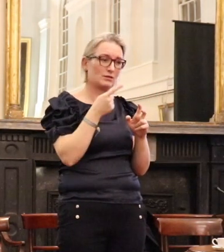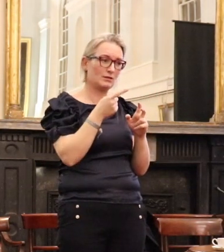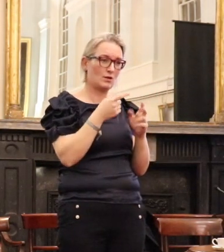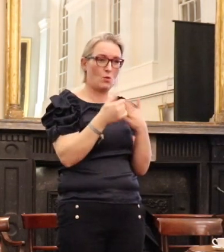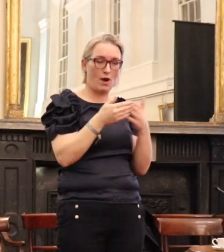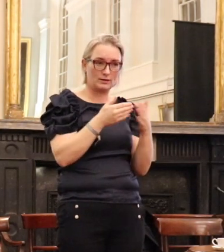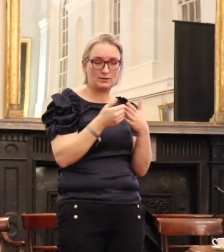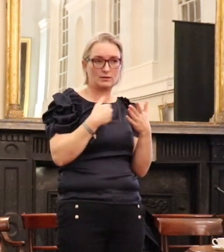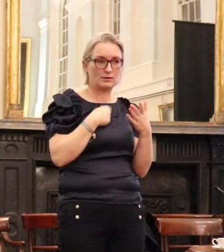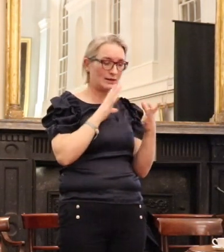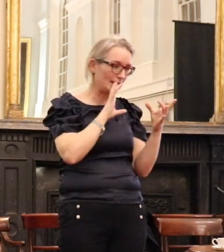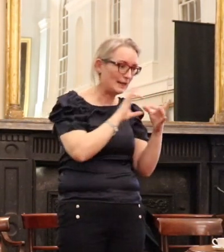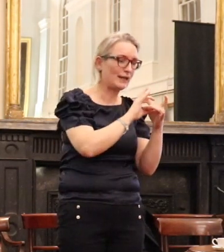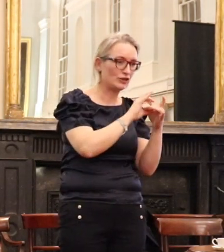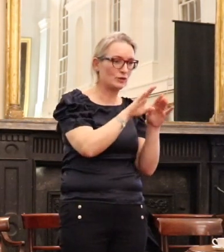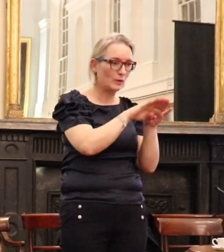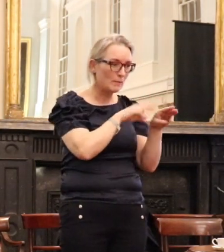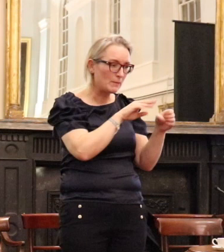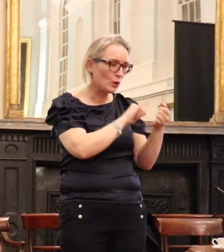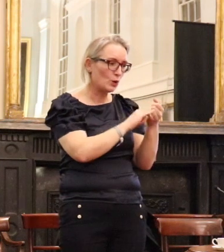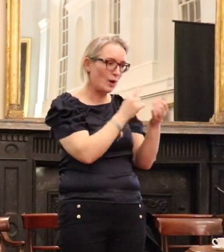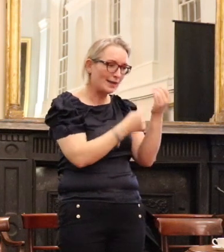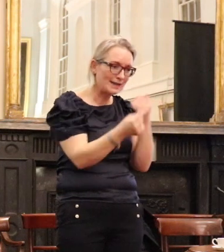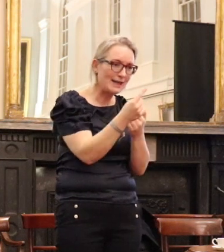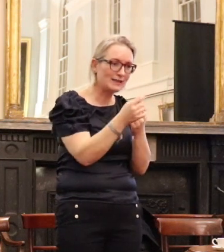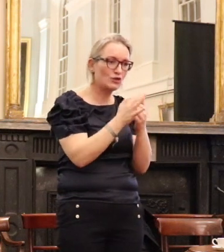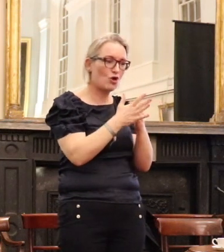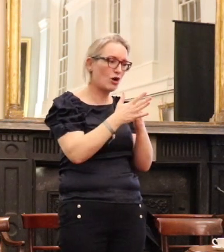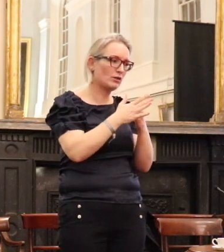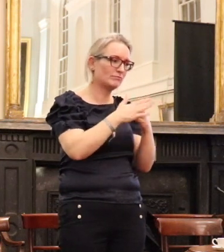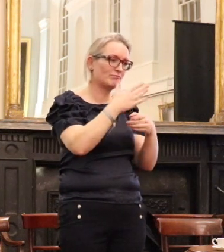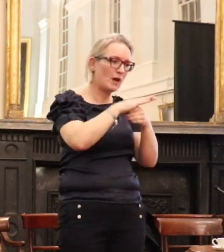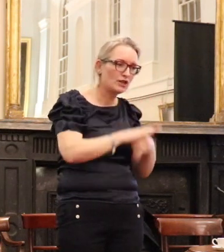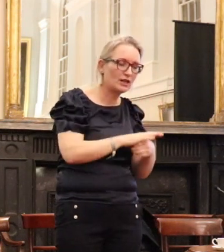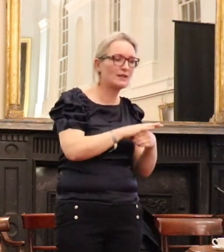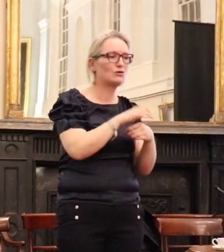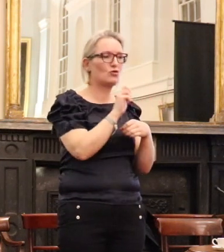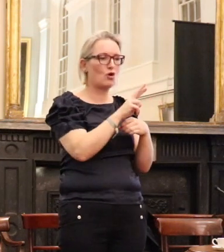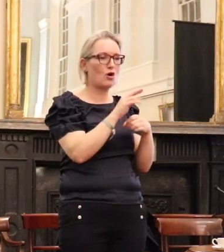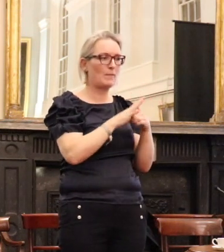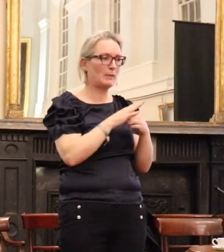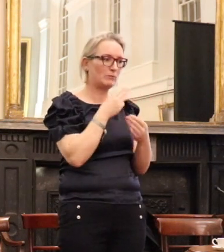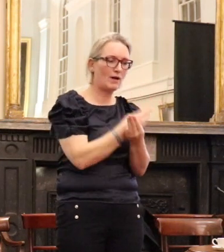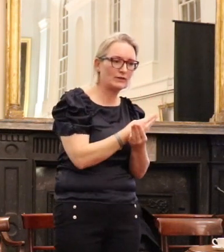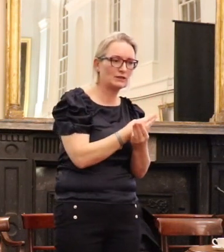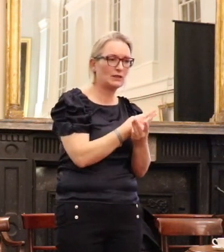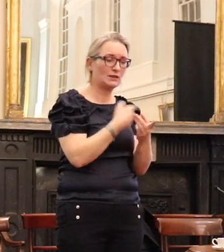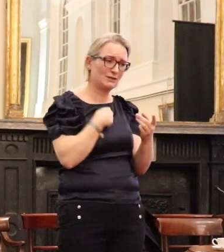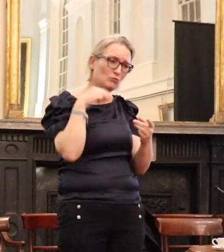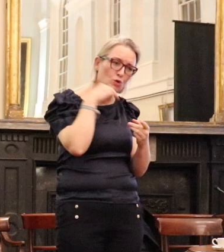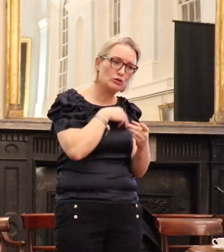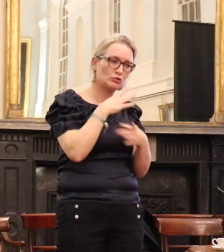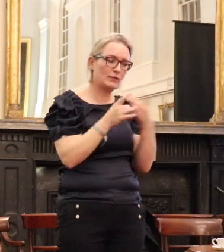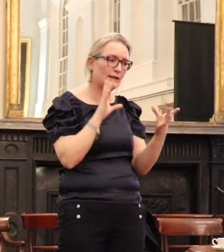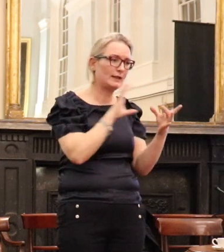that one makes with people who feel isolated or harsh, and that the connections that so